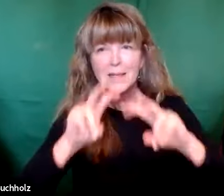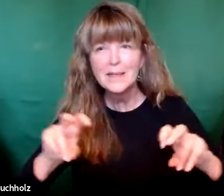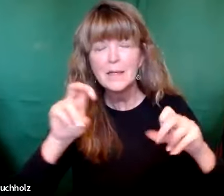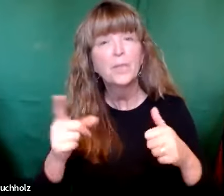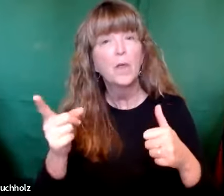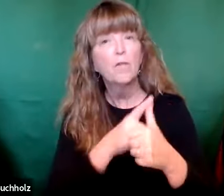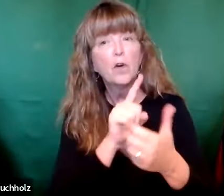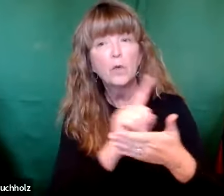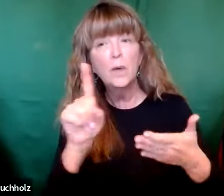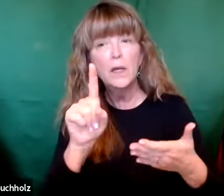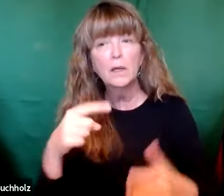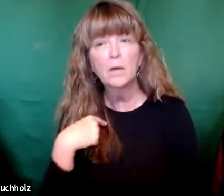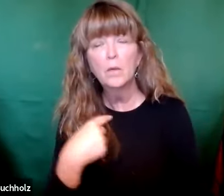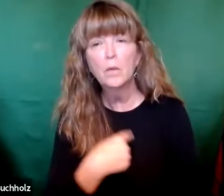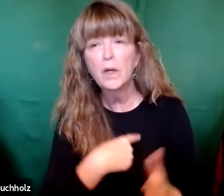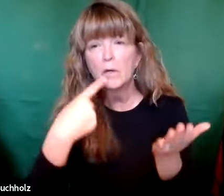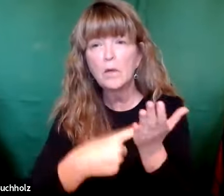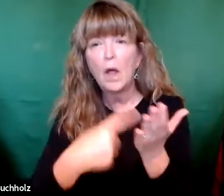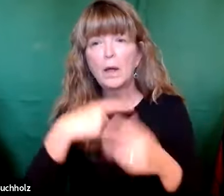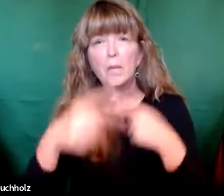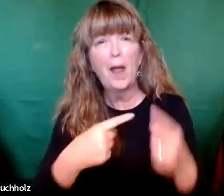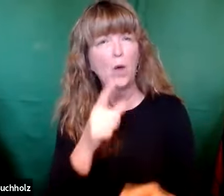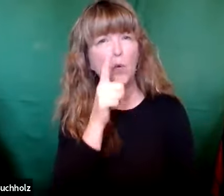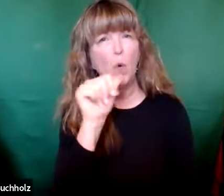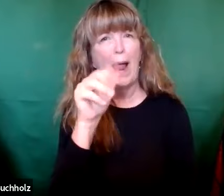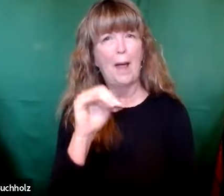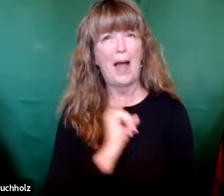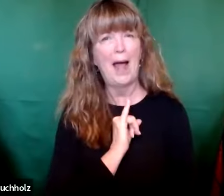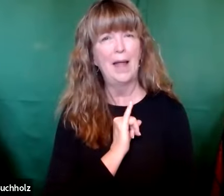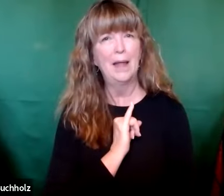And now, we have been delving into his chapter.